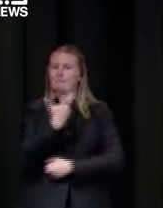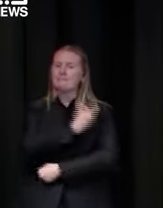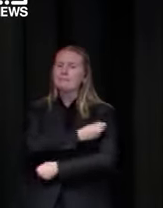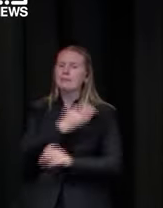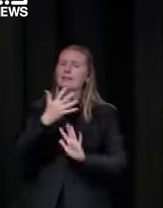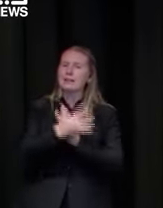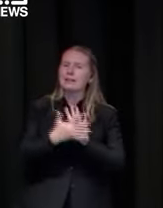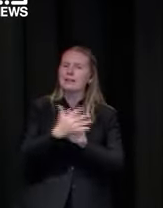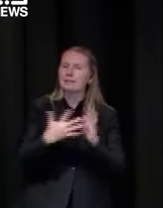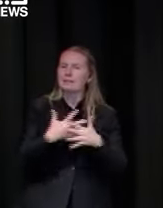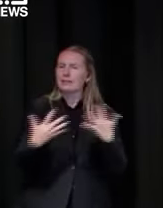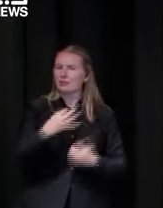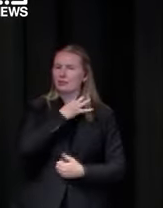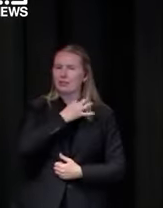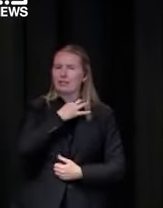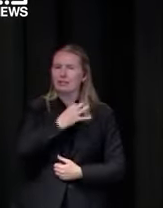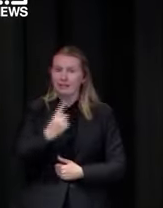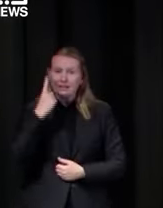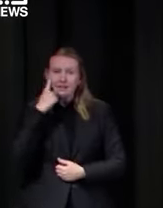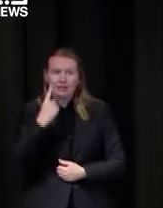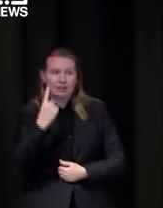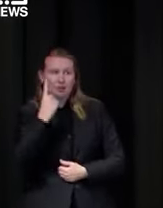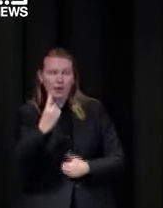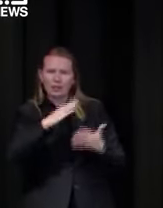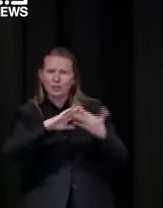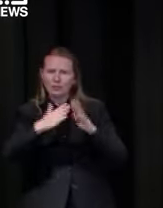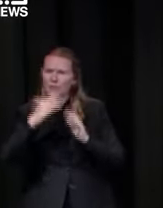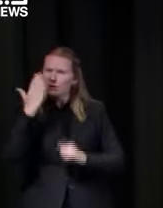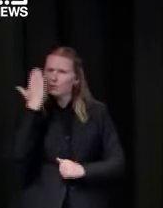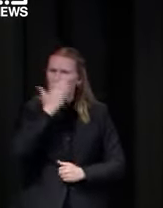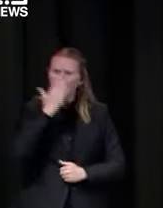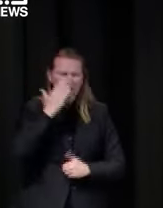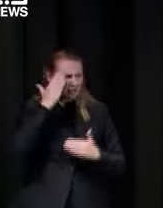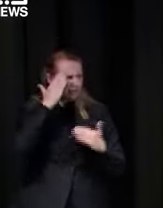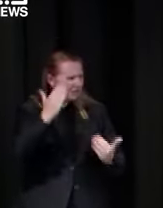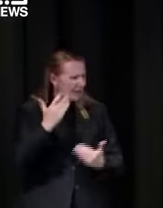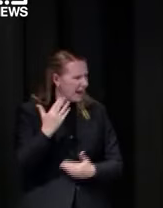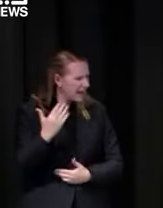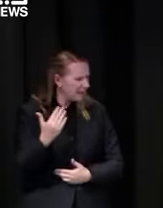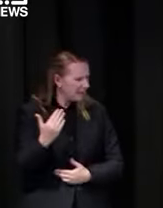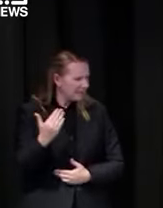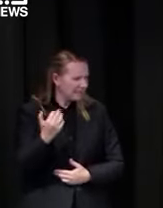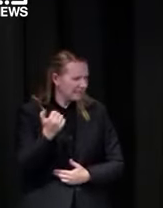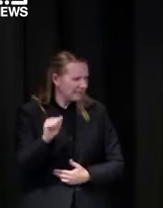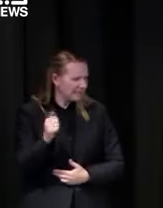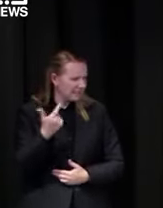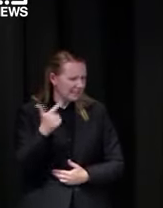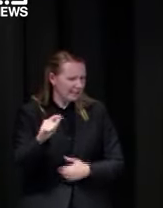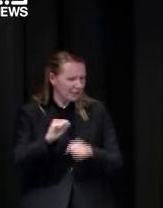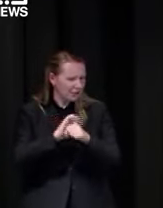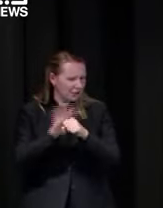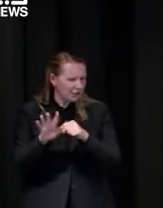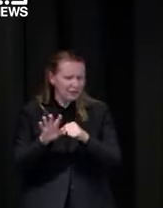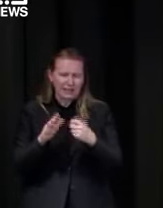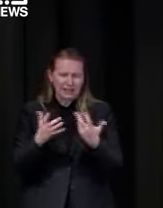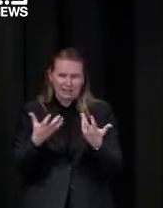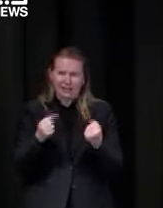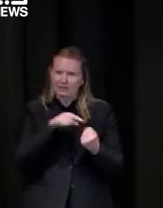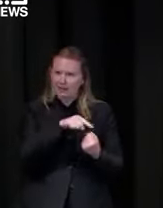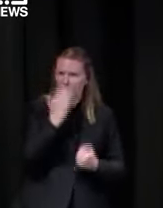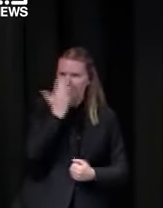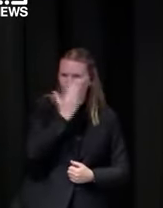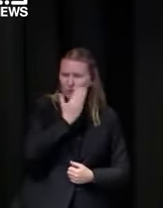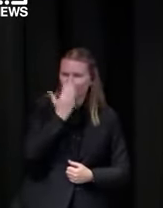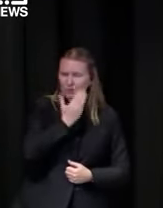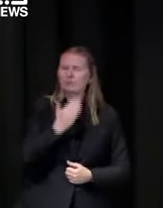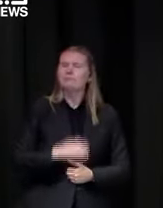that with one school one a community school where i don't know what the case numbers are now it was 60 70 cases you know this is not